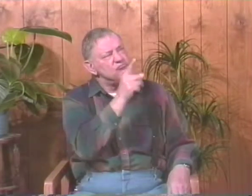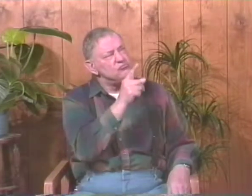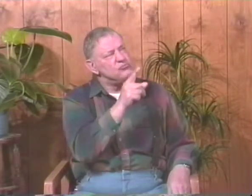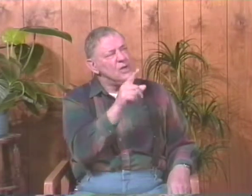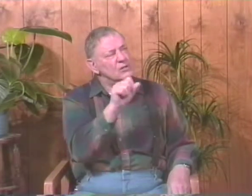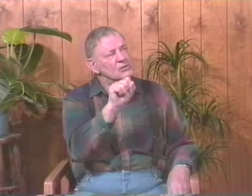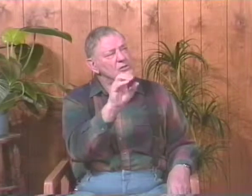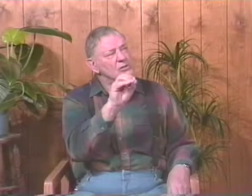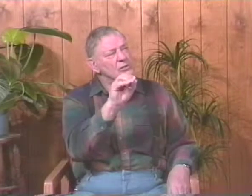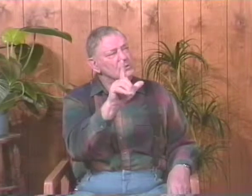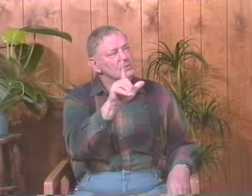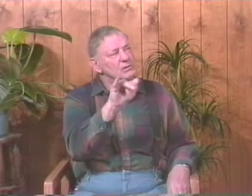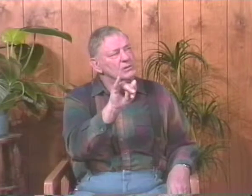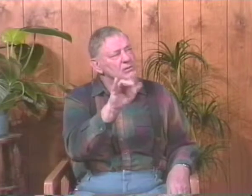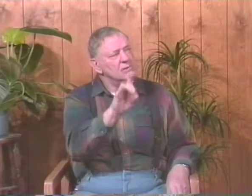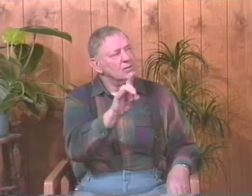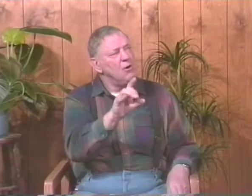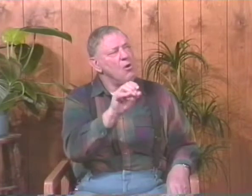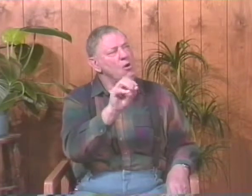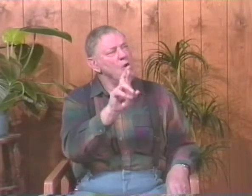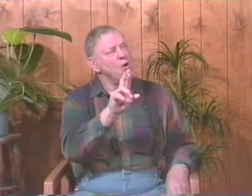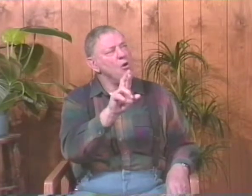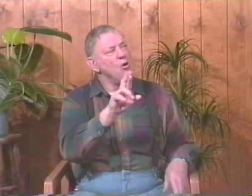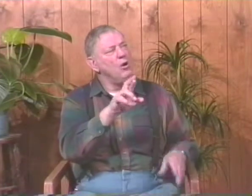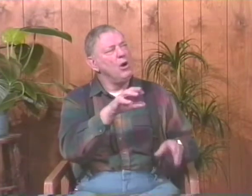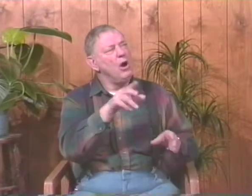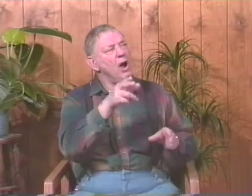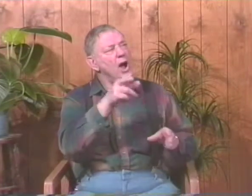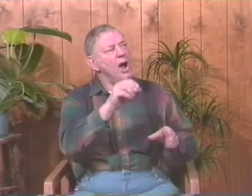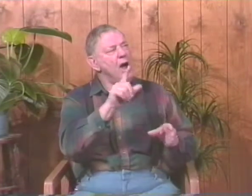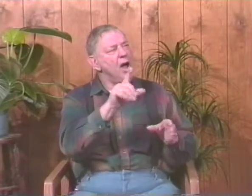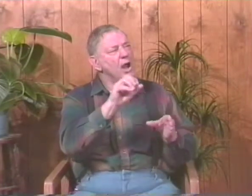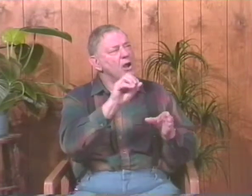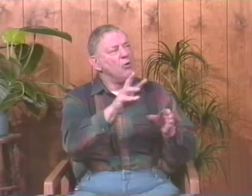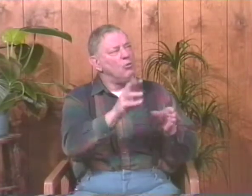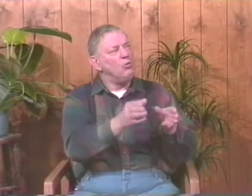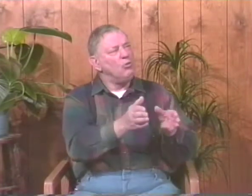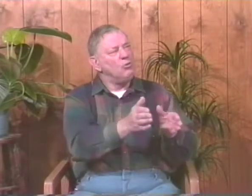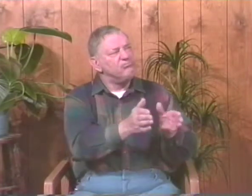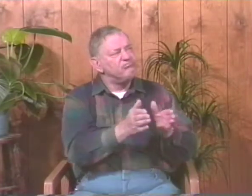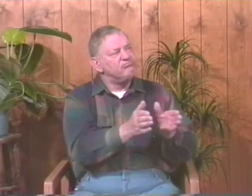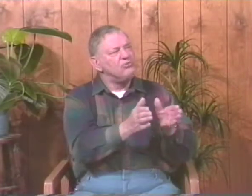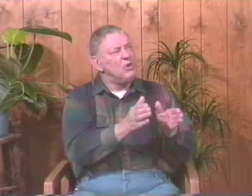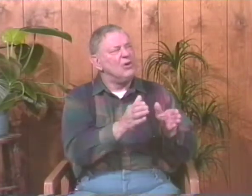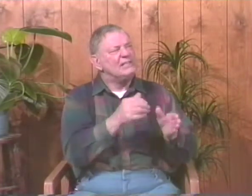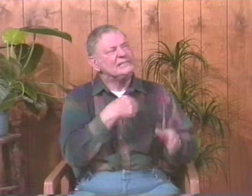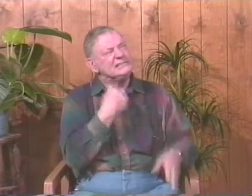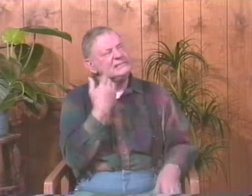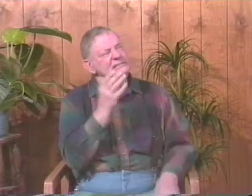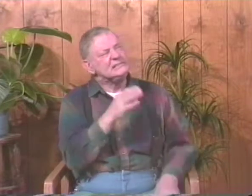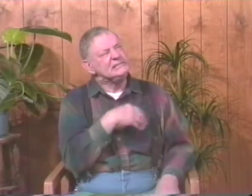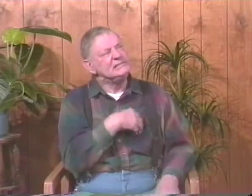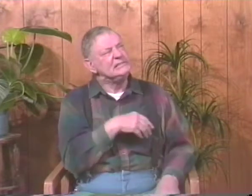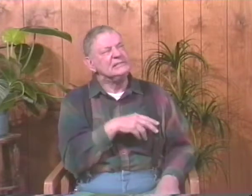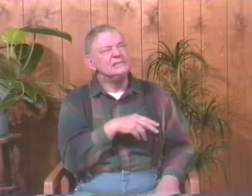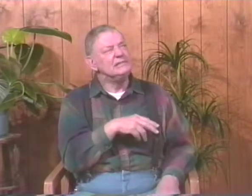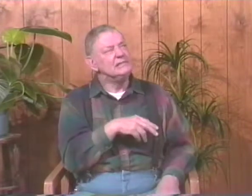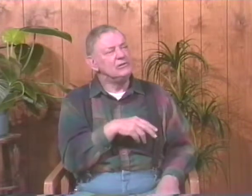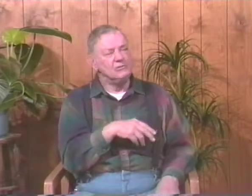Do you think that's solid, or do you think maybe it might be hollow in there? And we were just